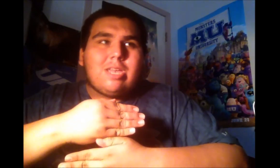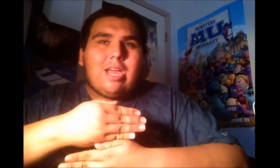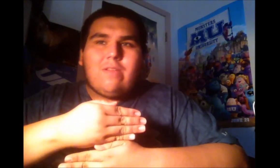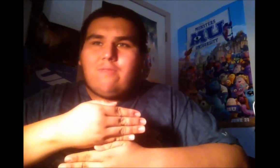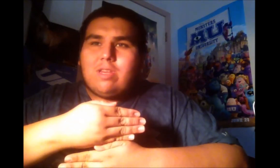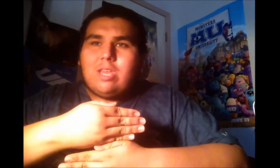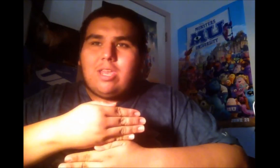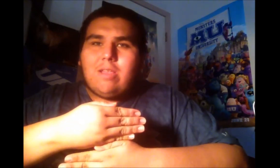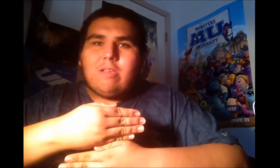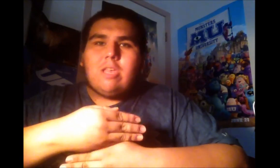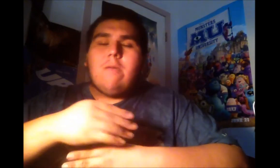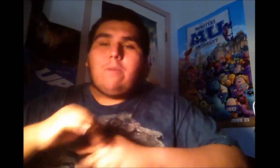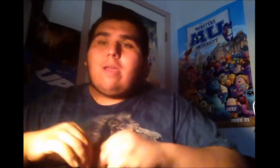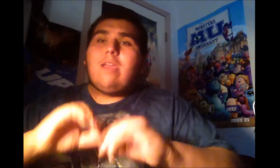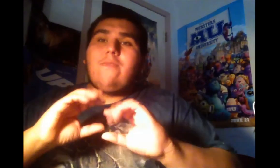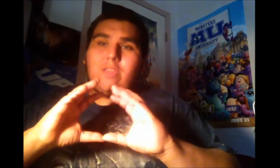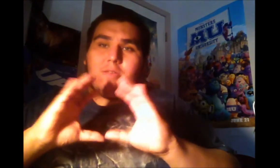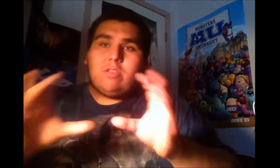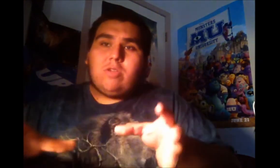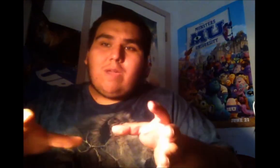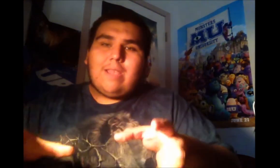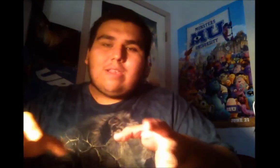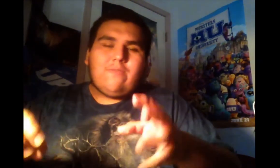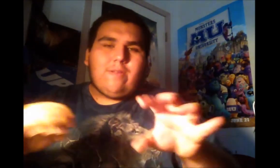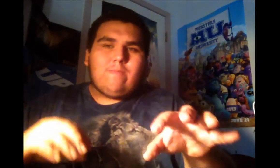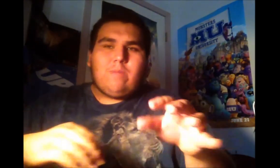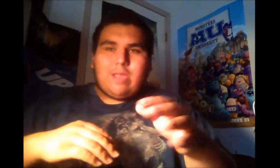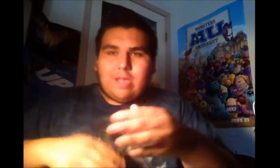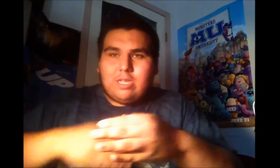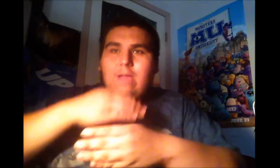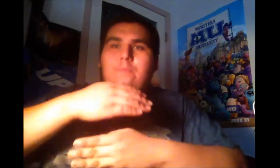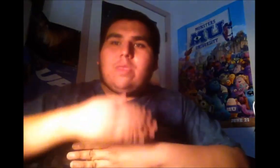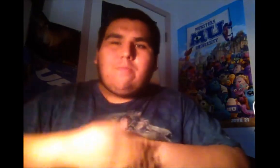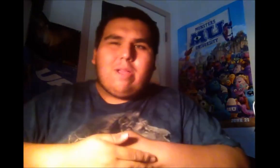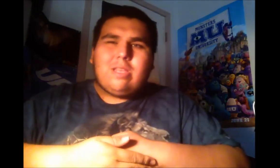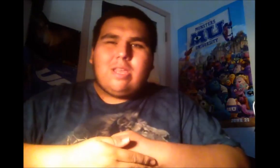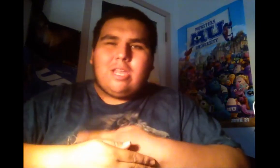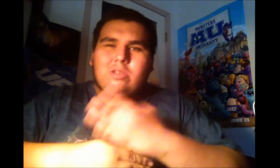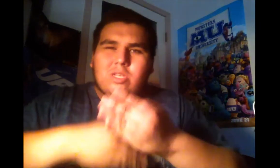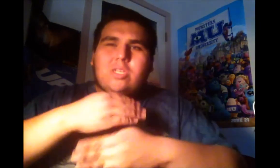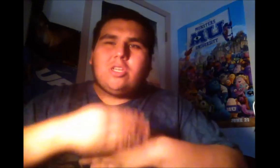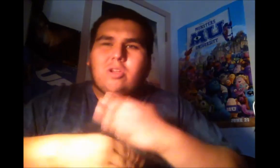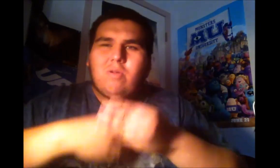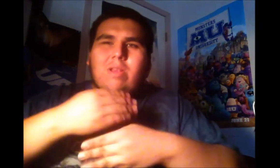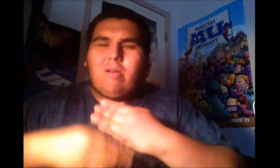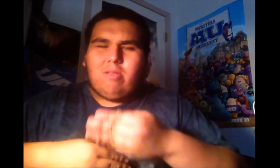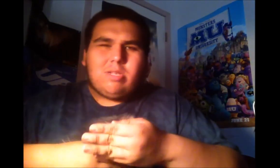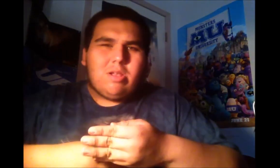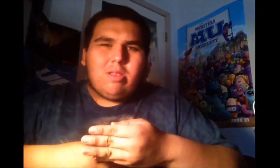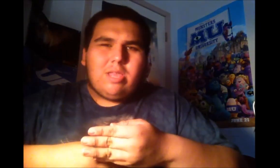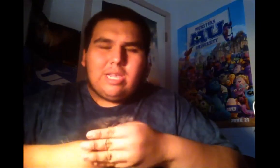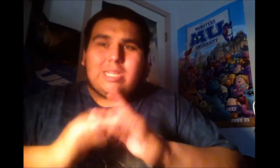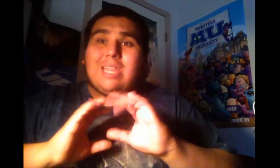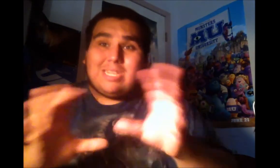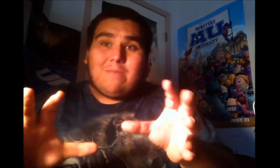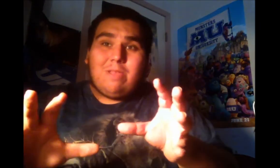kind of ridiculous. But if you do hate this film because the plot didn't interest you and all those other things, then that's completely